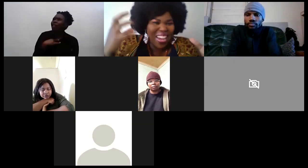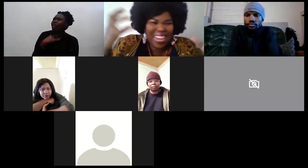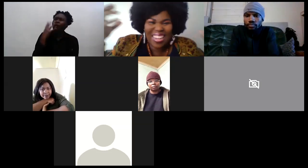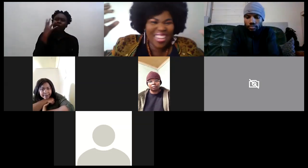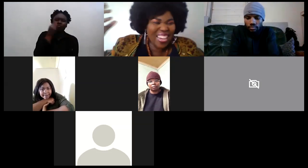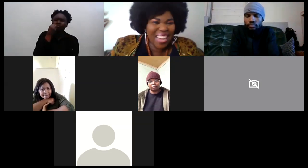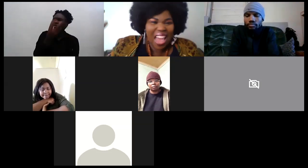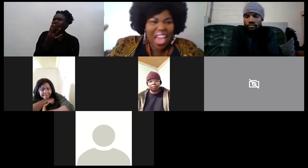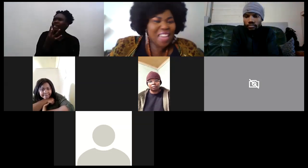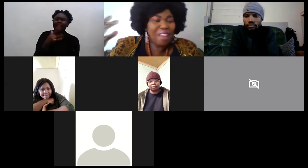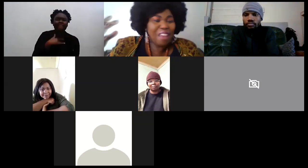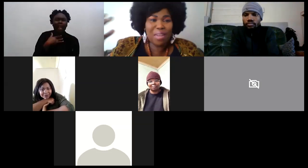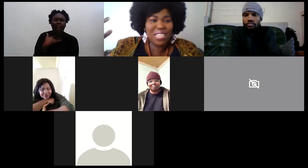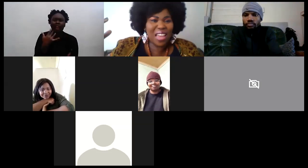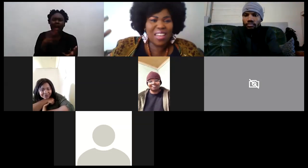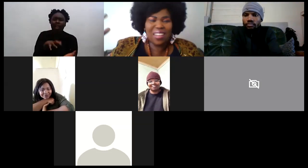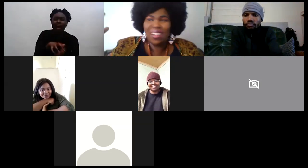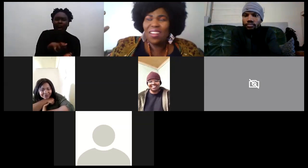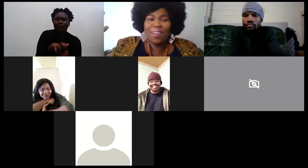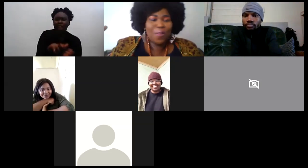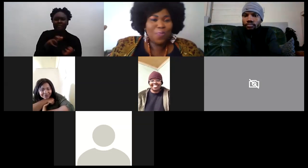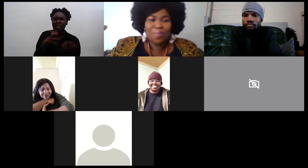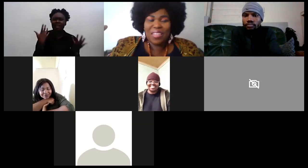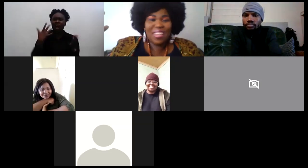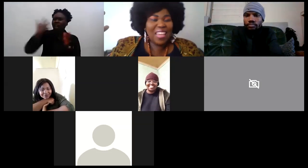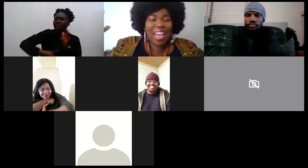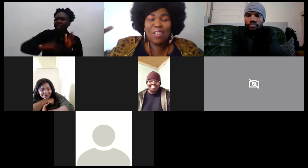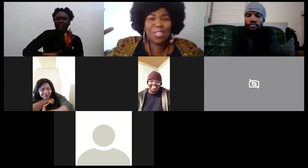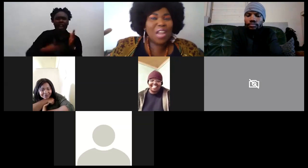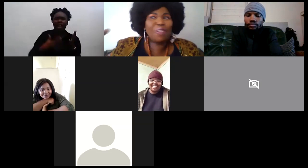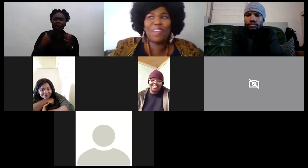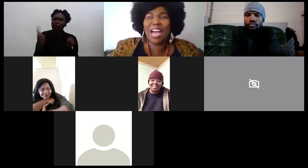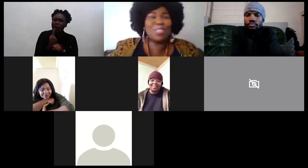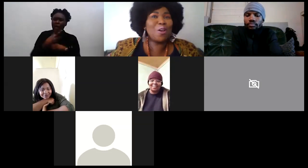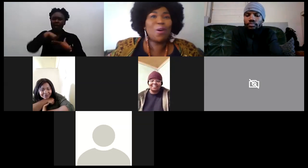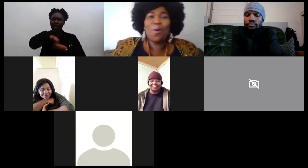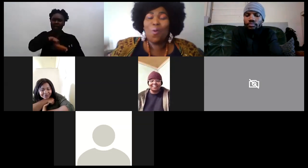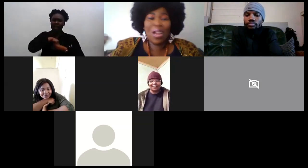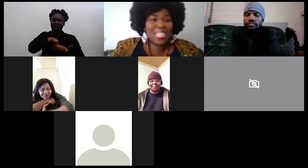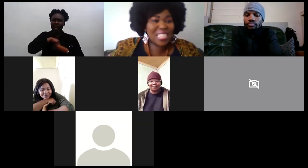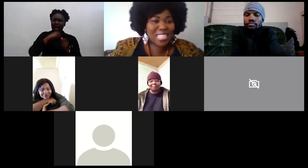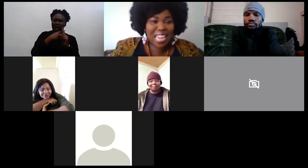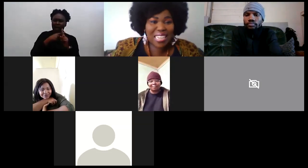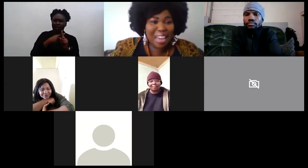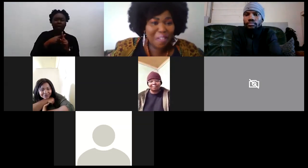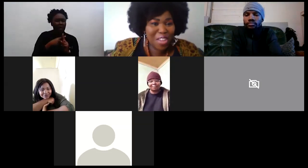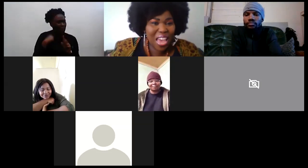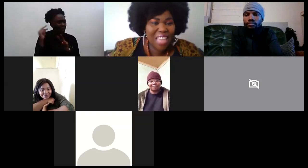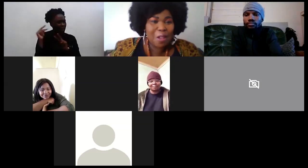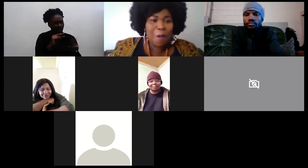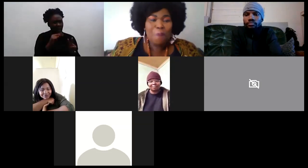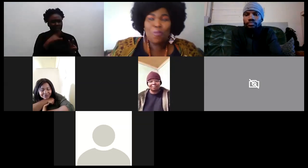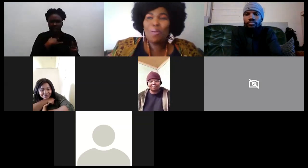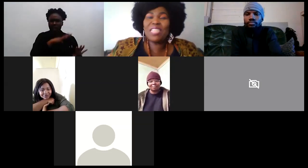and everybody's like and you're trying to figure out what is this child laughing